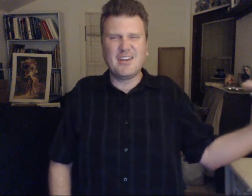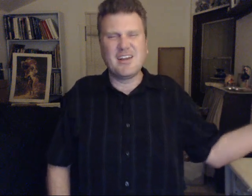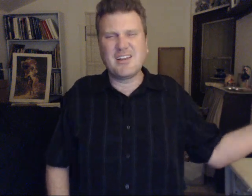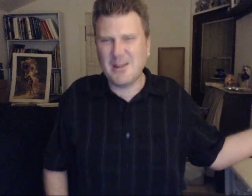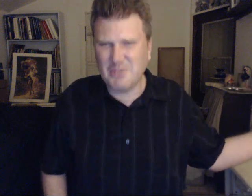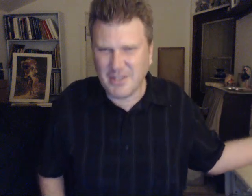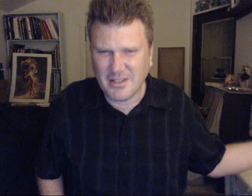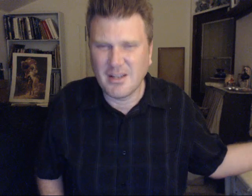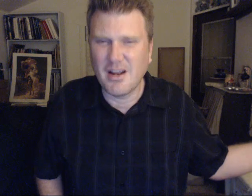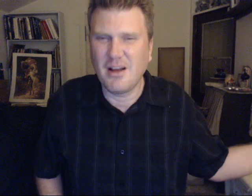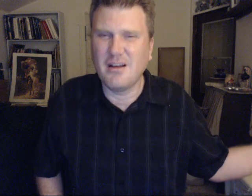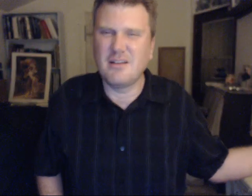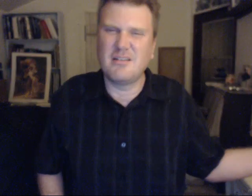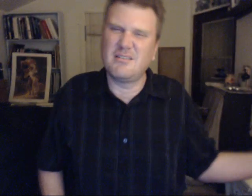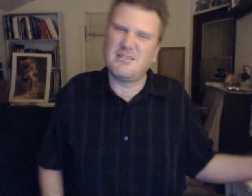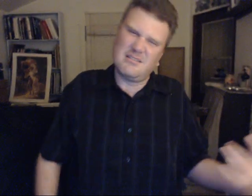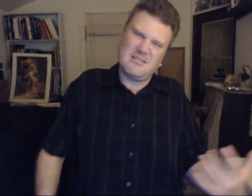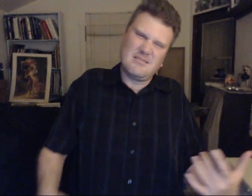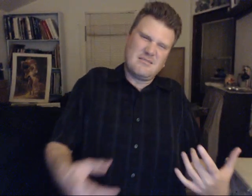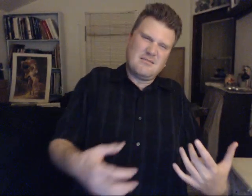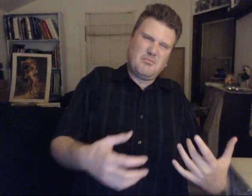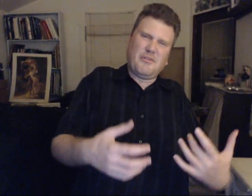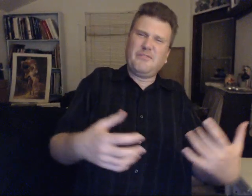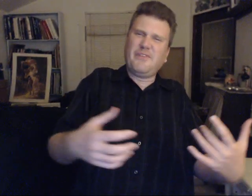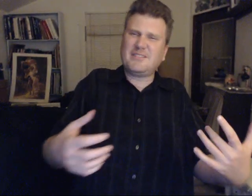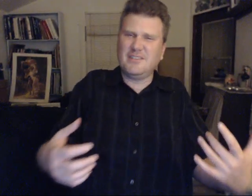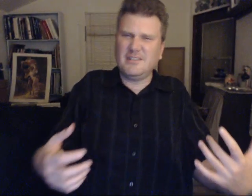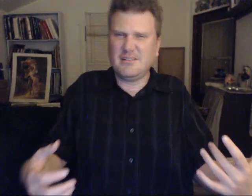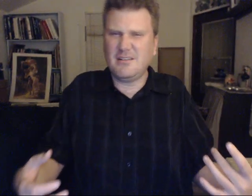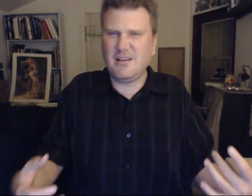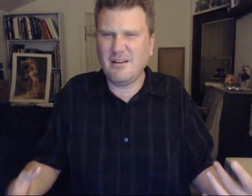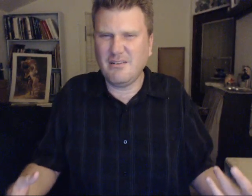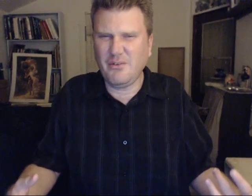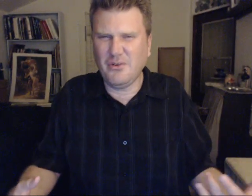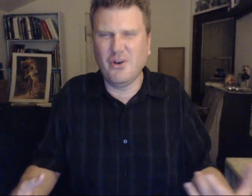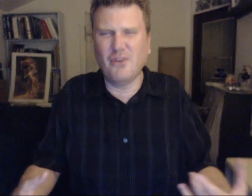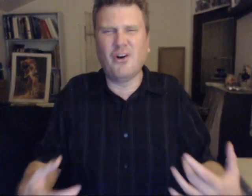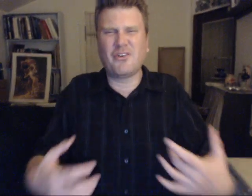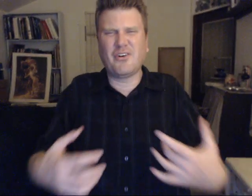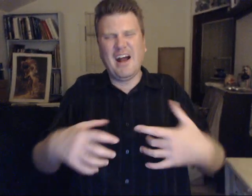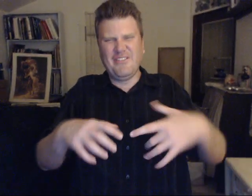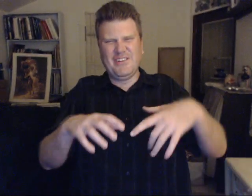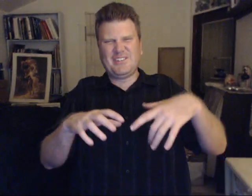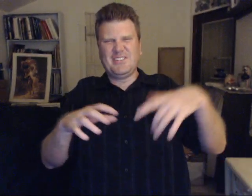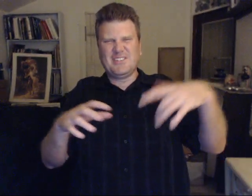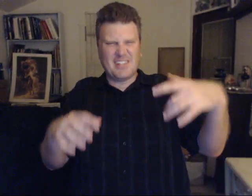Can be... Perfected. You no longer have this disconnect.